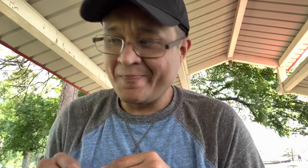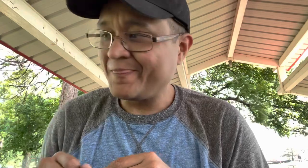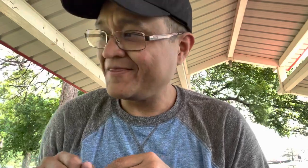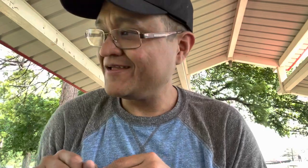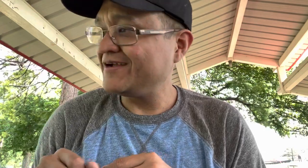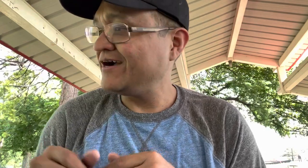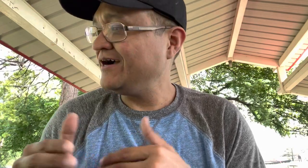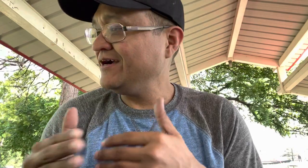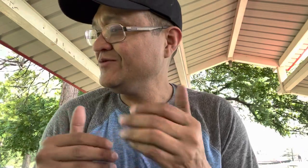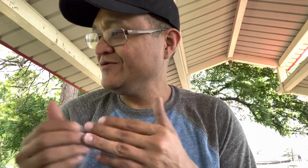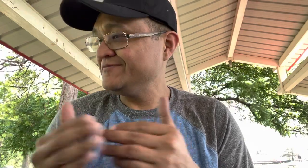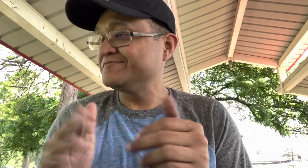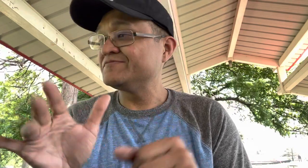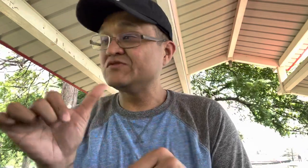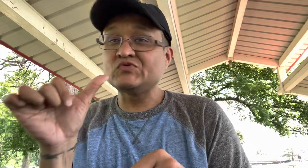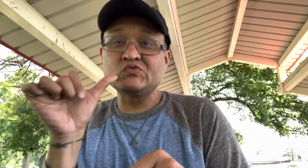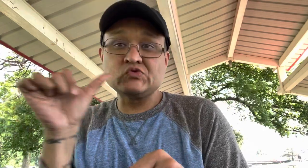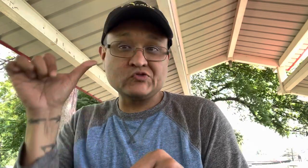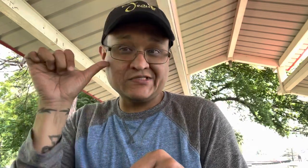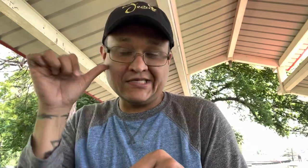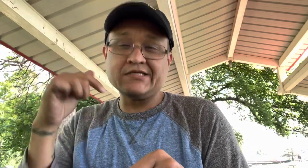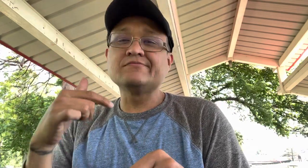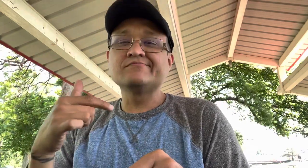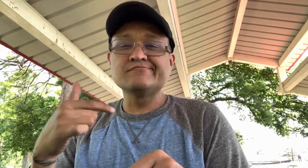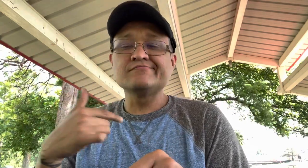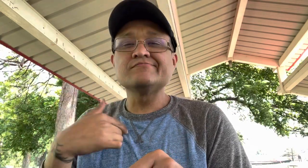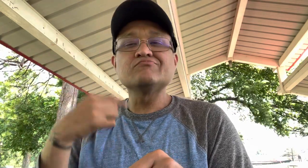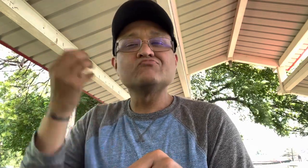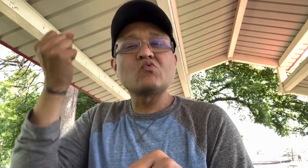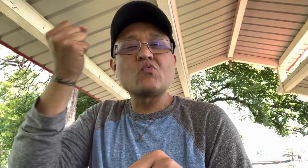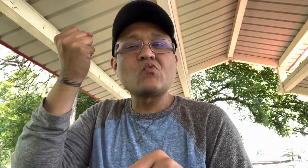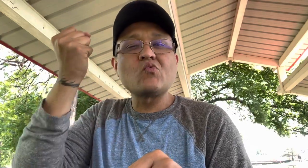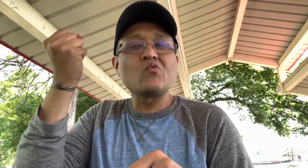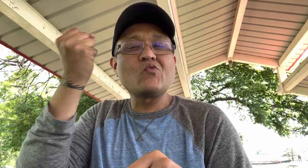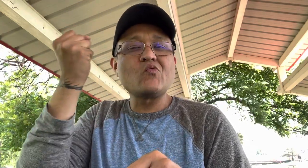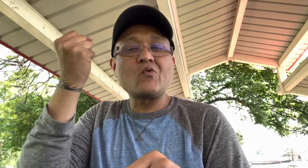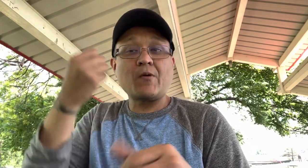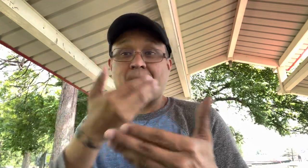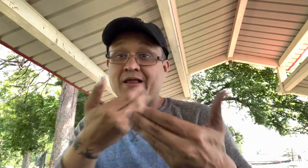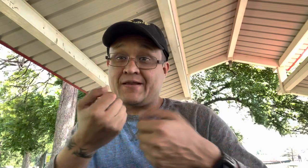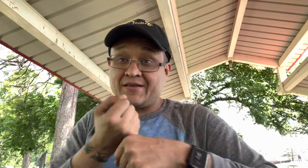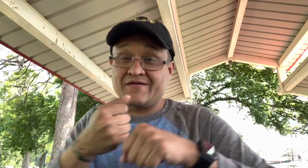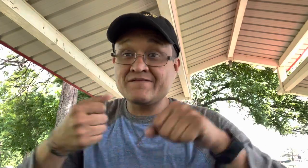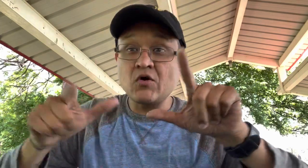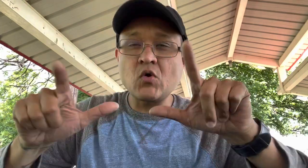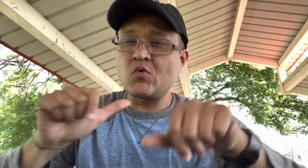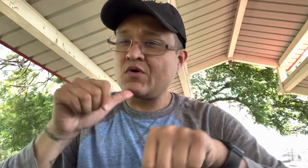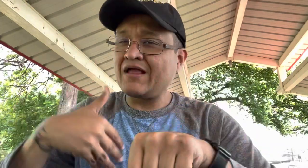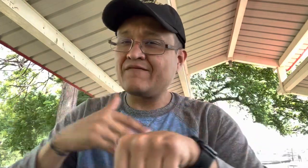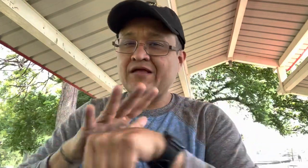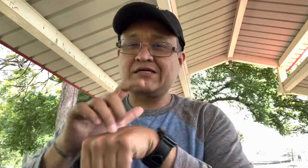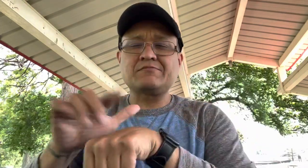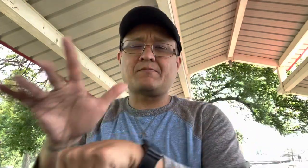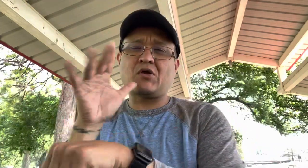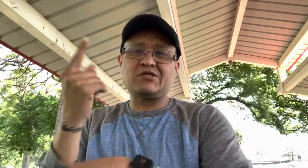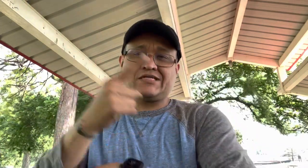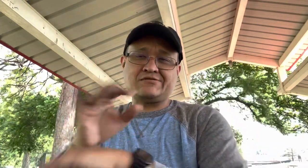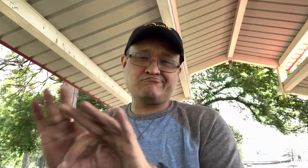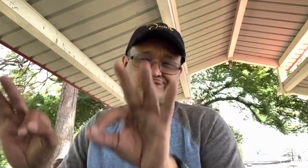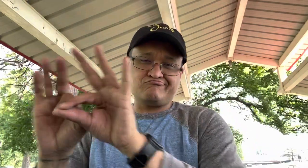yesterday I was holding you know a thought we were you